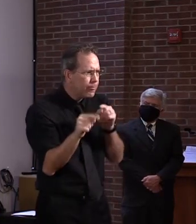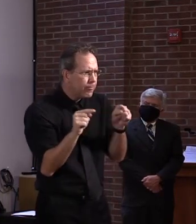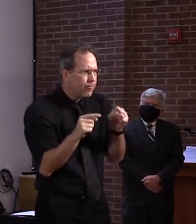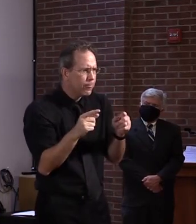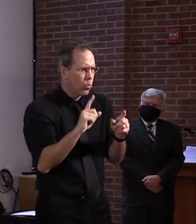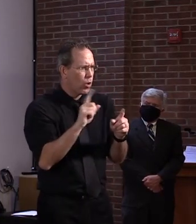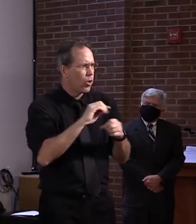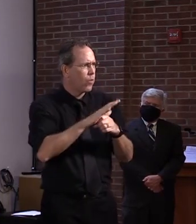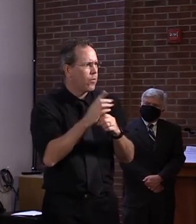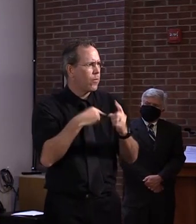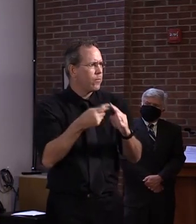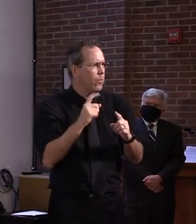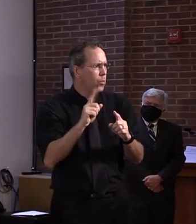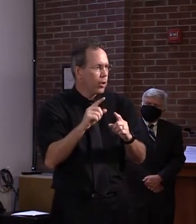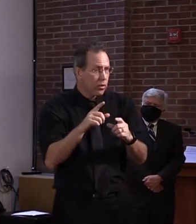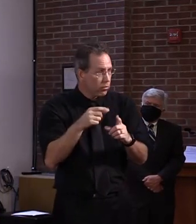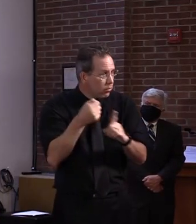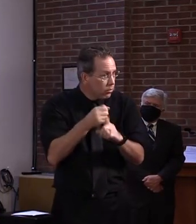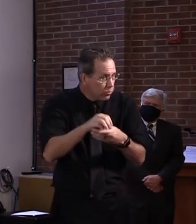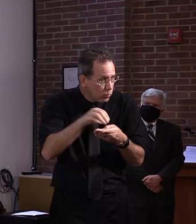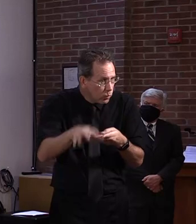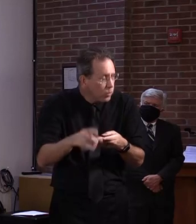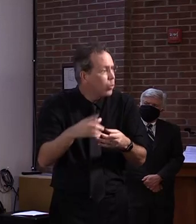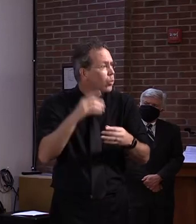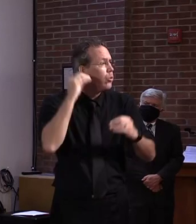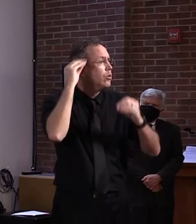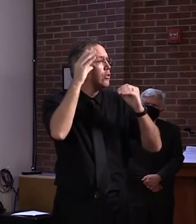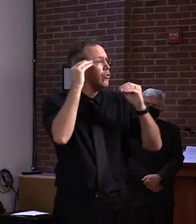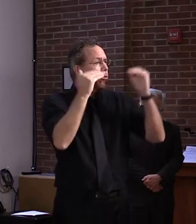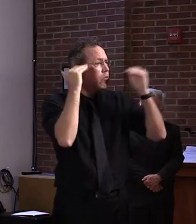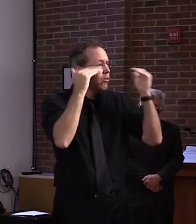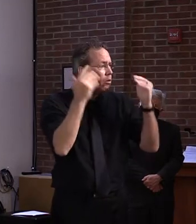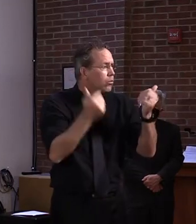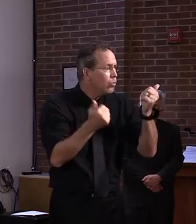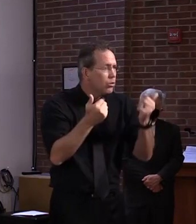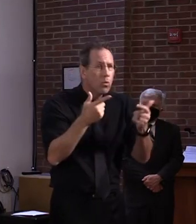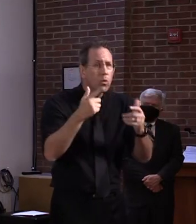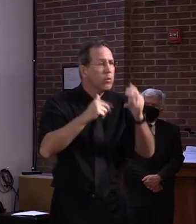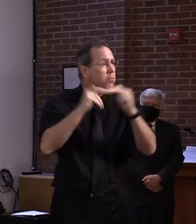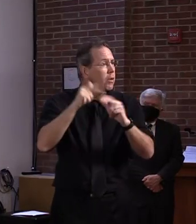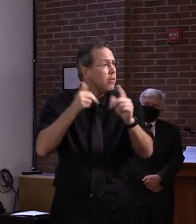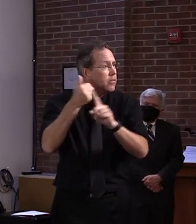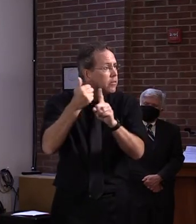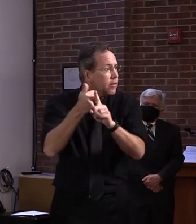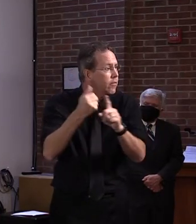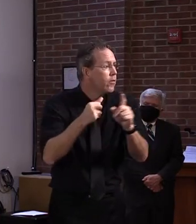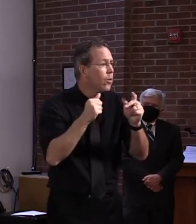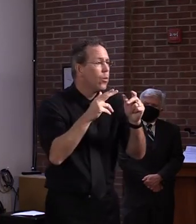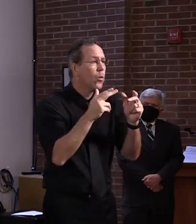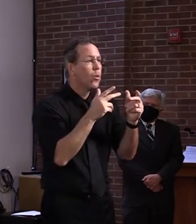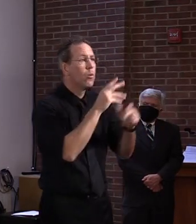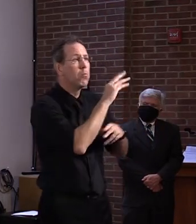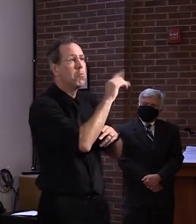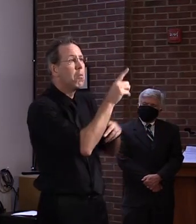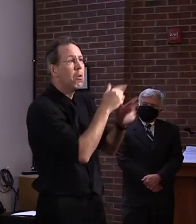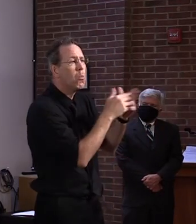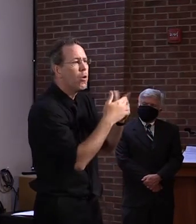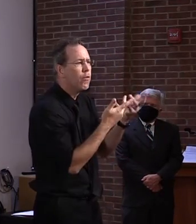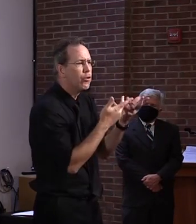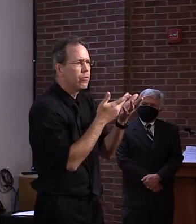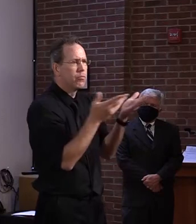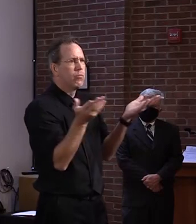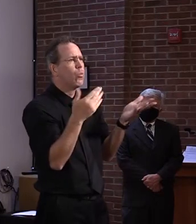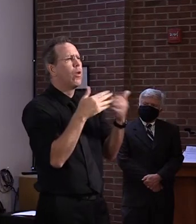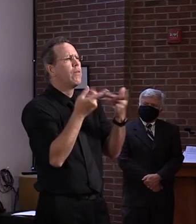school, whether it be in a workplace, whether it be in a shopping mall, um, the reality is the number of people at